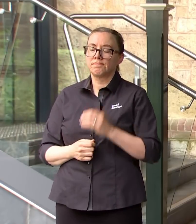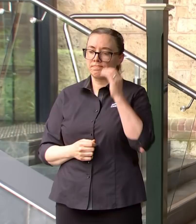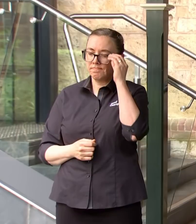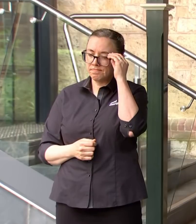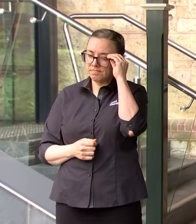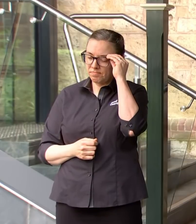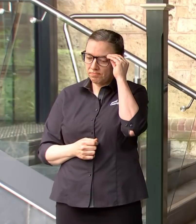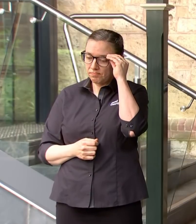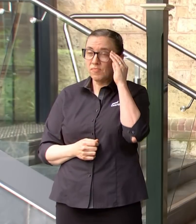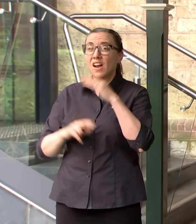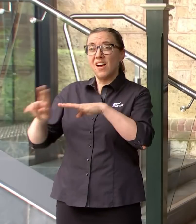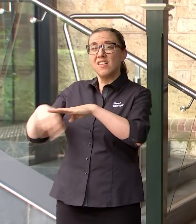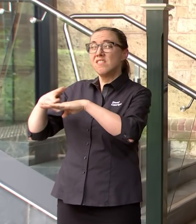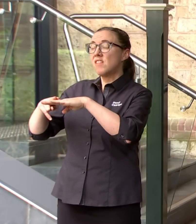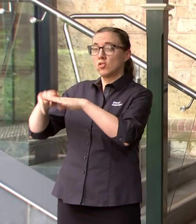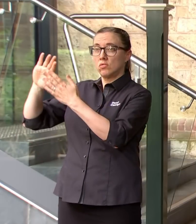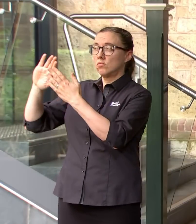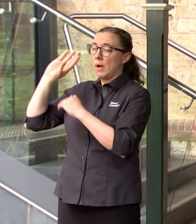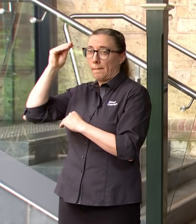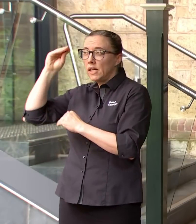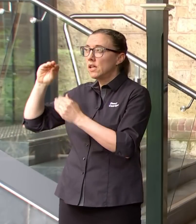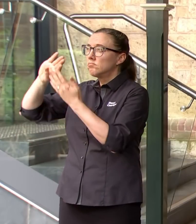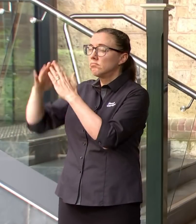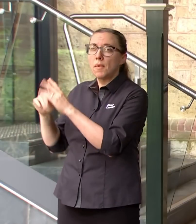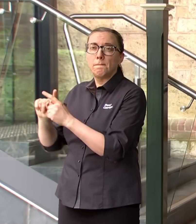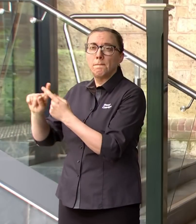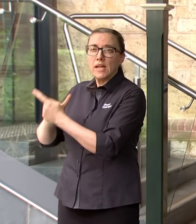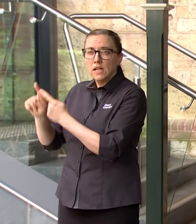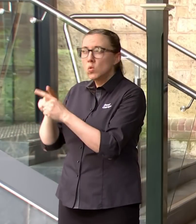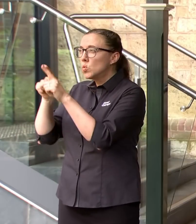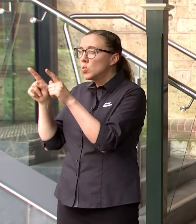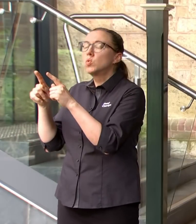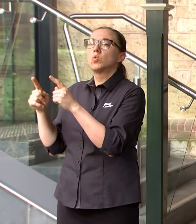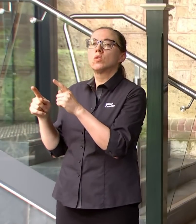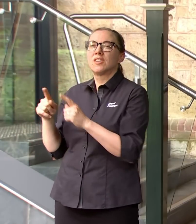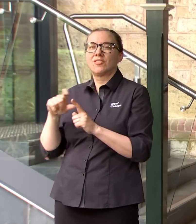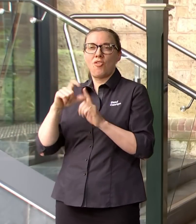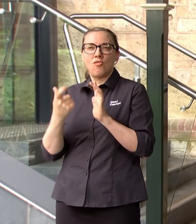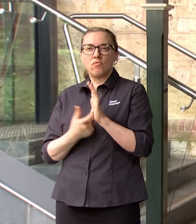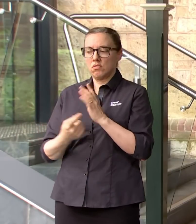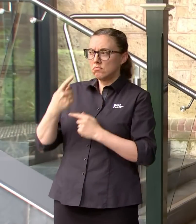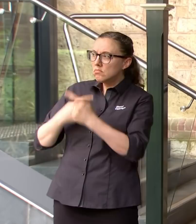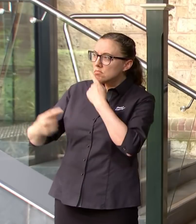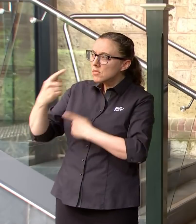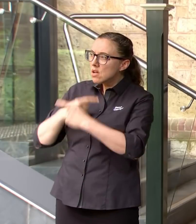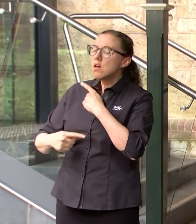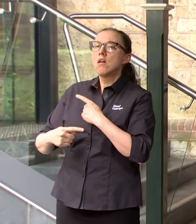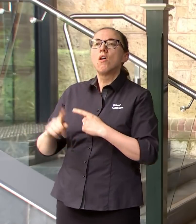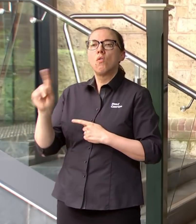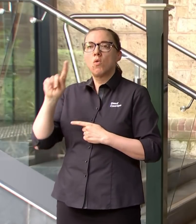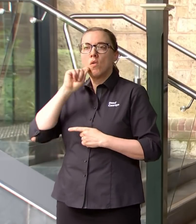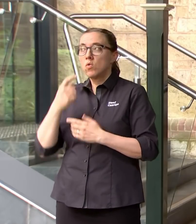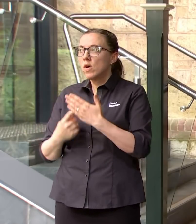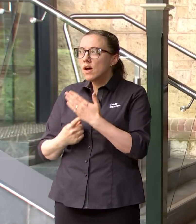the AHPPC is meeting at the moment. Professor Spurrier presented to us this morning about what they would be discussing and in